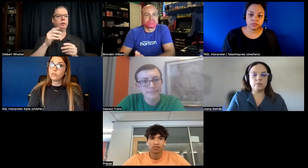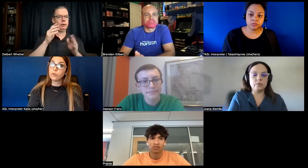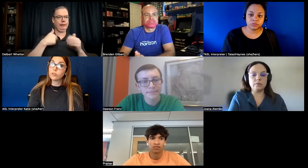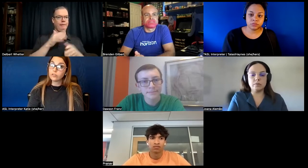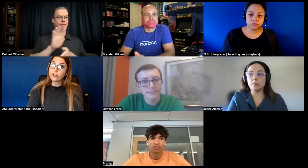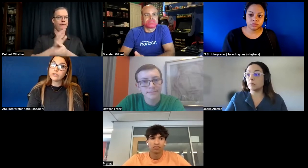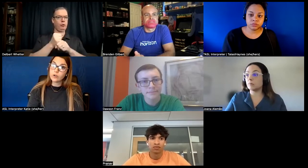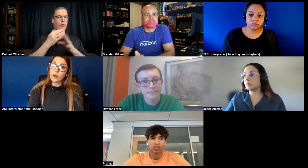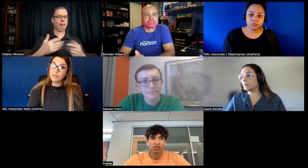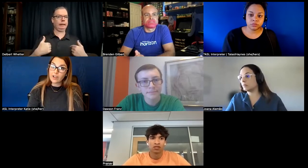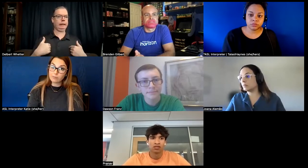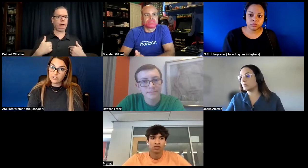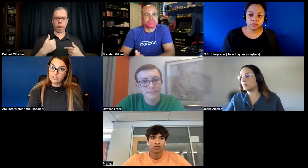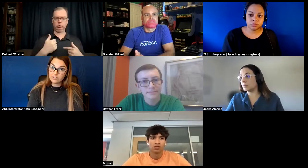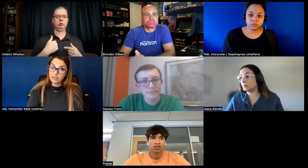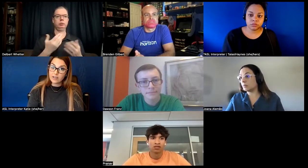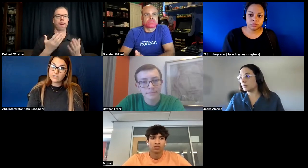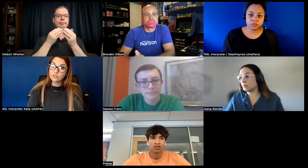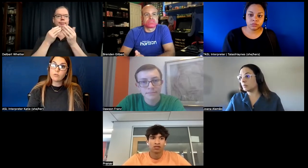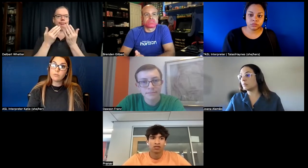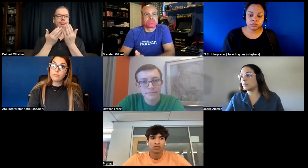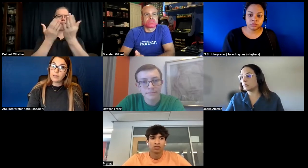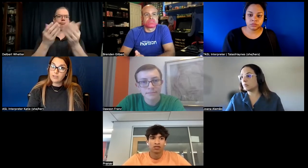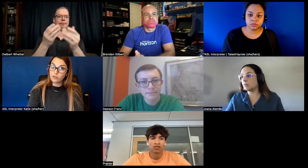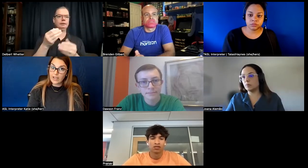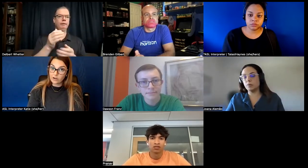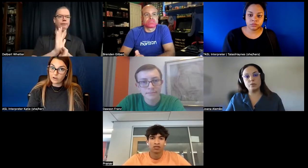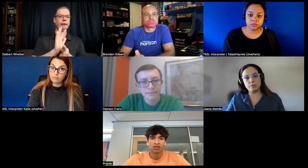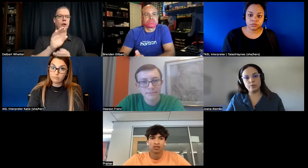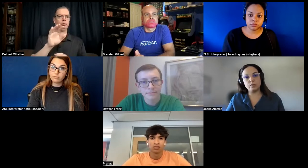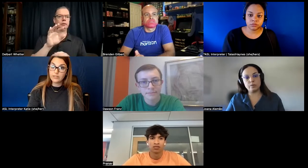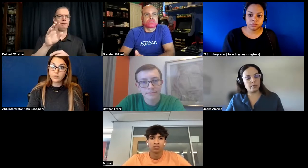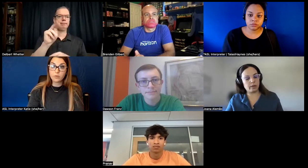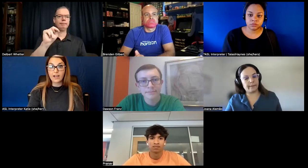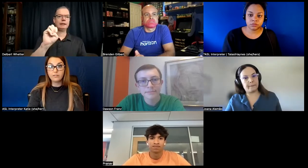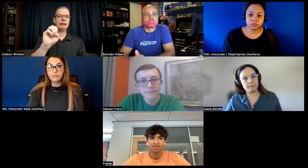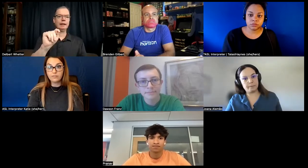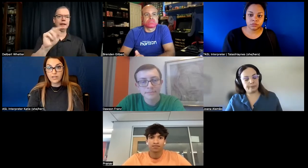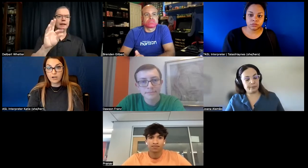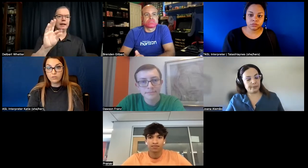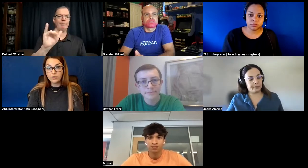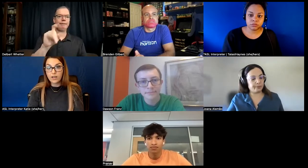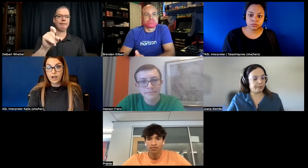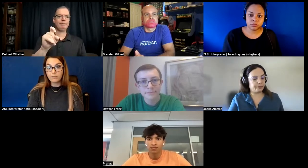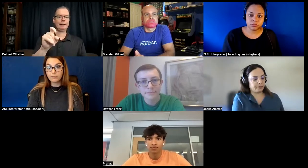there is a requirement for captions and so that would make me the creator need to provide the video um